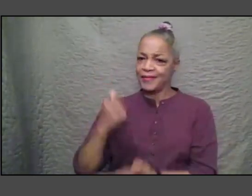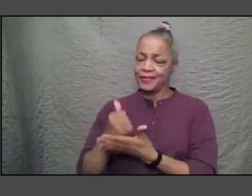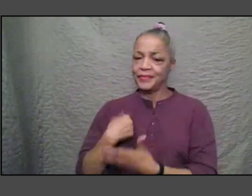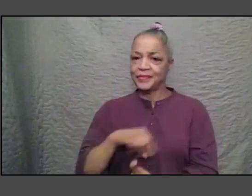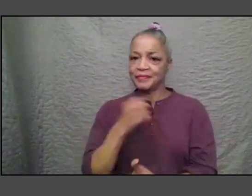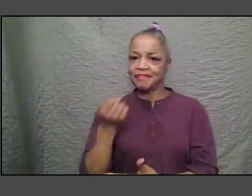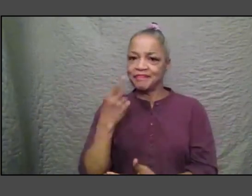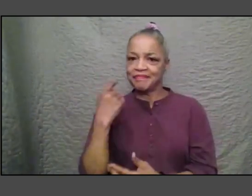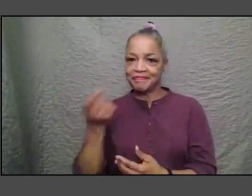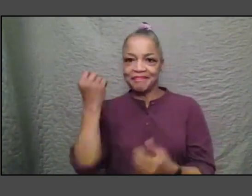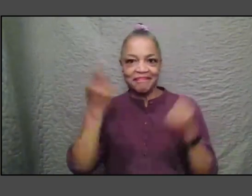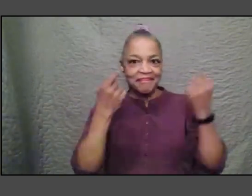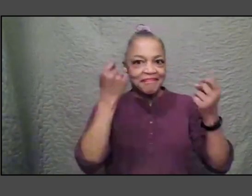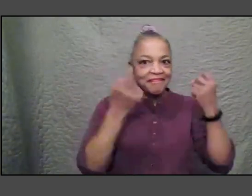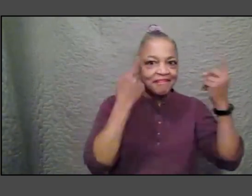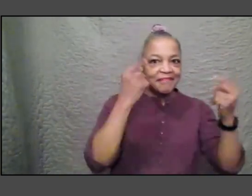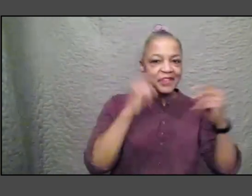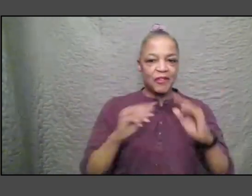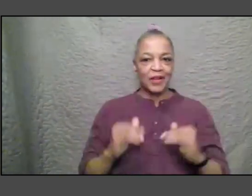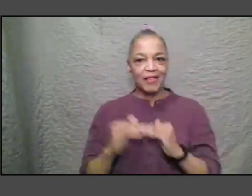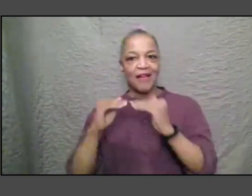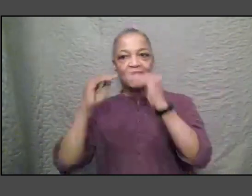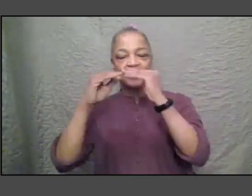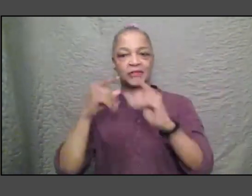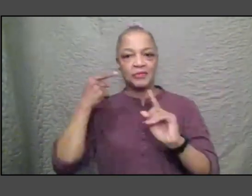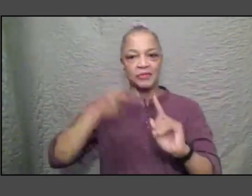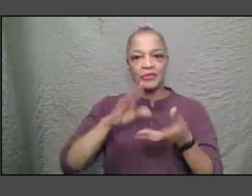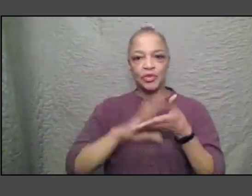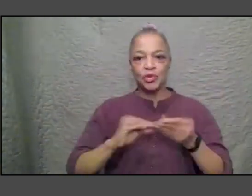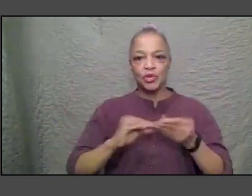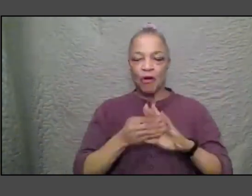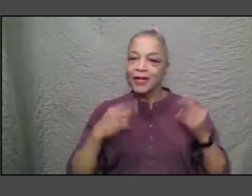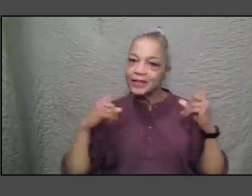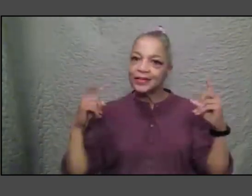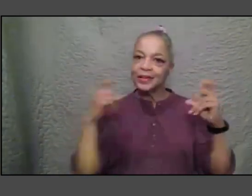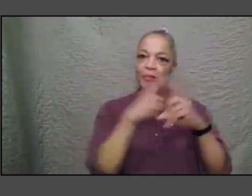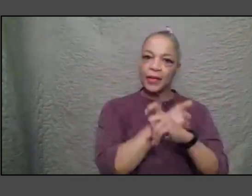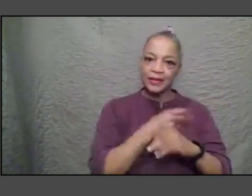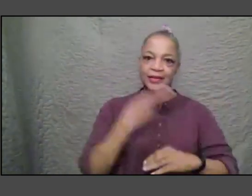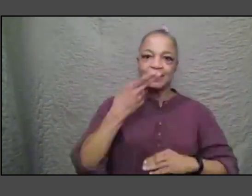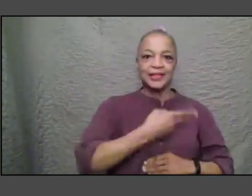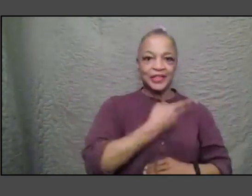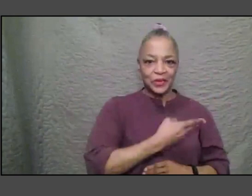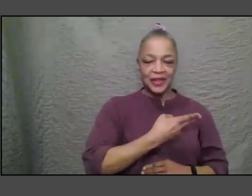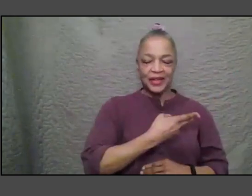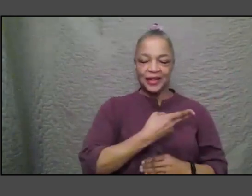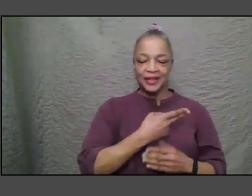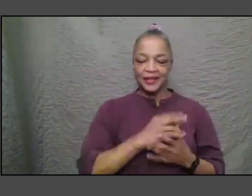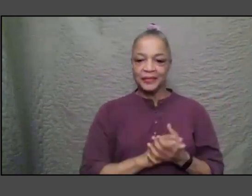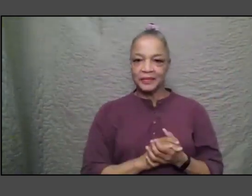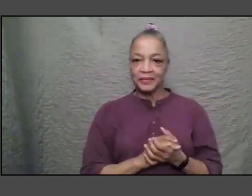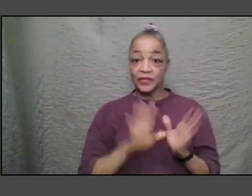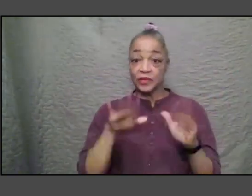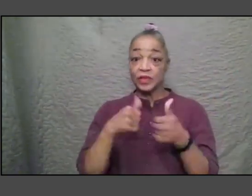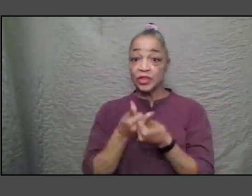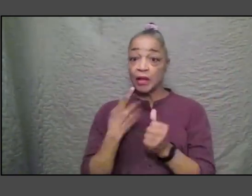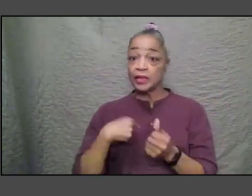certain stories certain complexities certain histories um and also challenging us not to be in a simple box